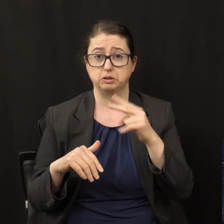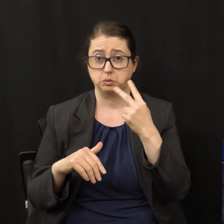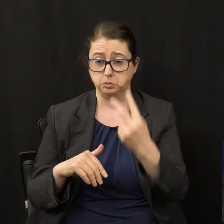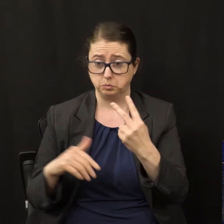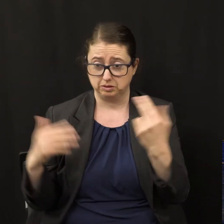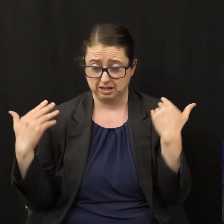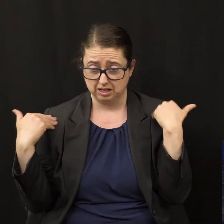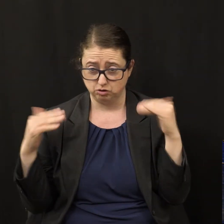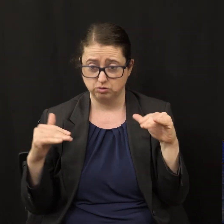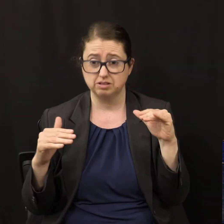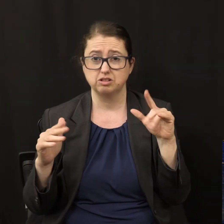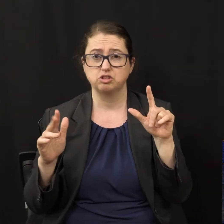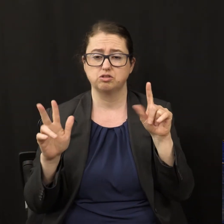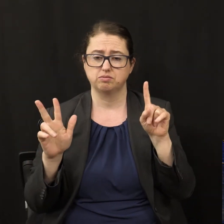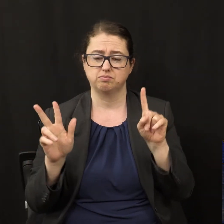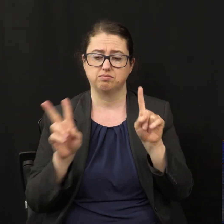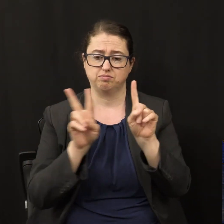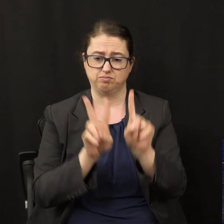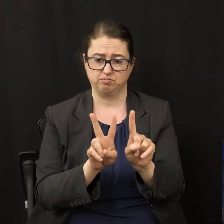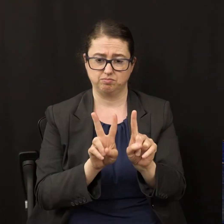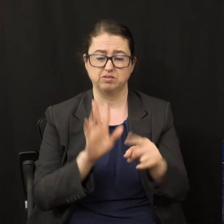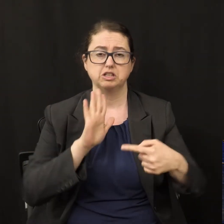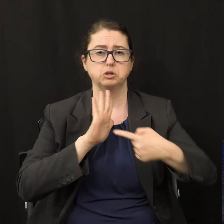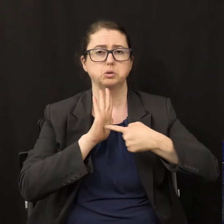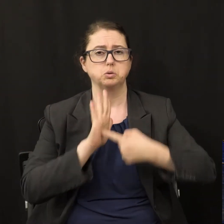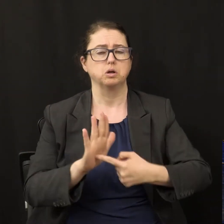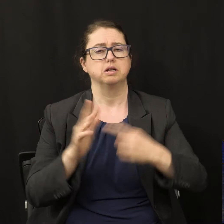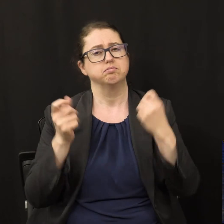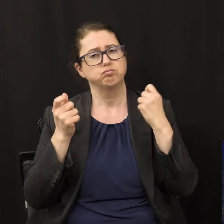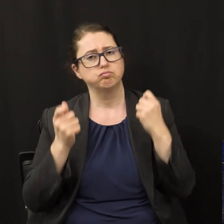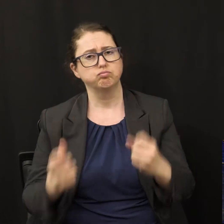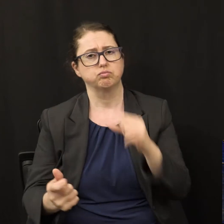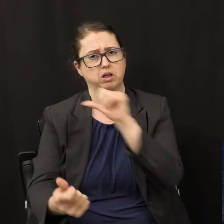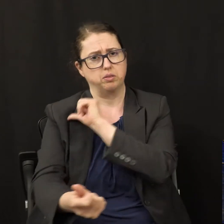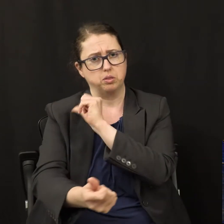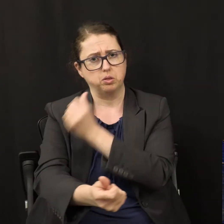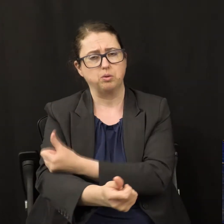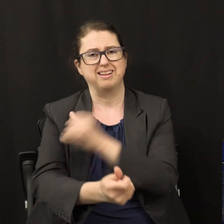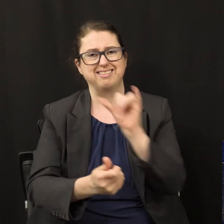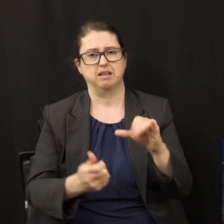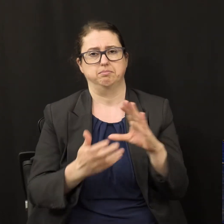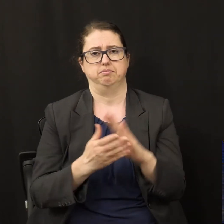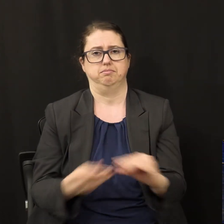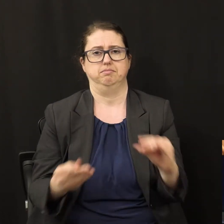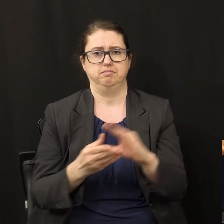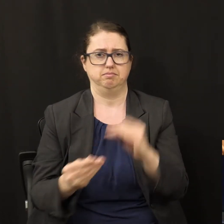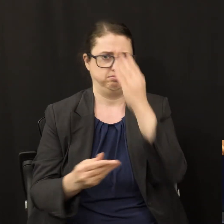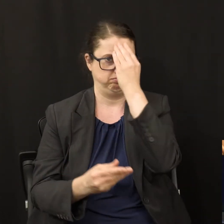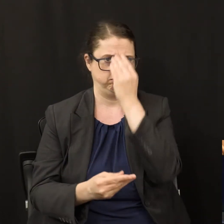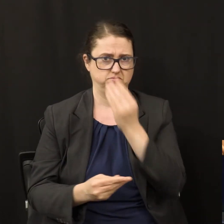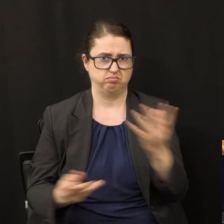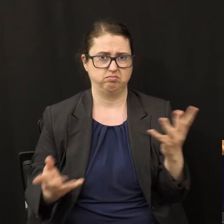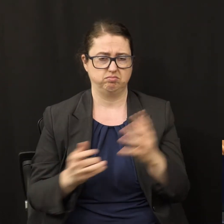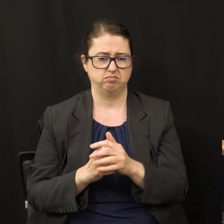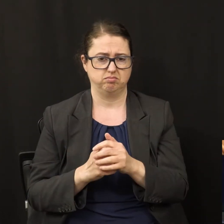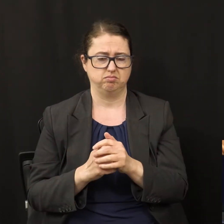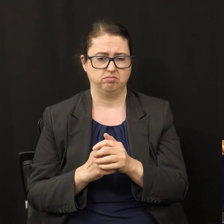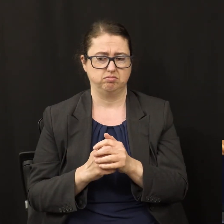the power and the authority of the message that is given. In fact, when we're